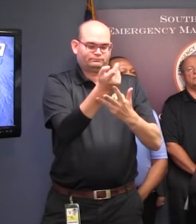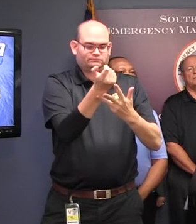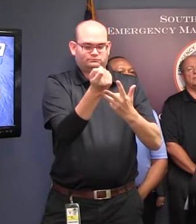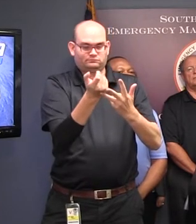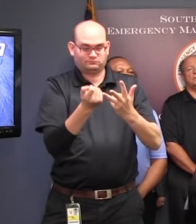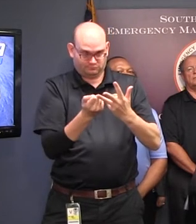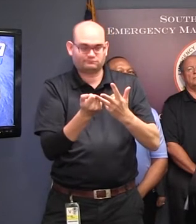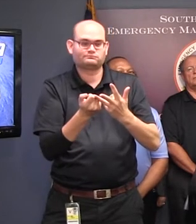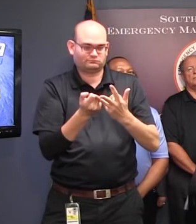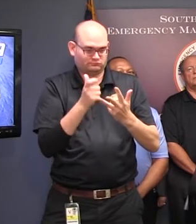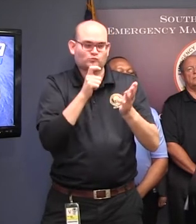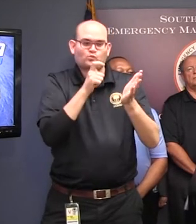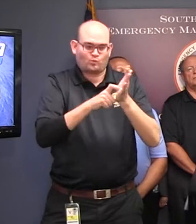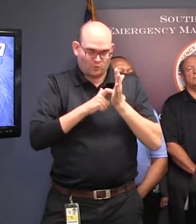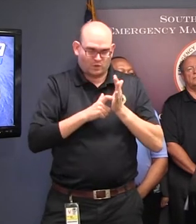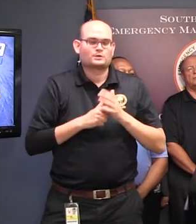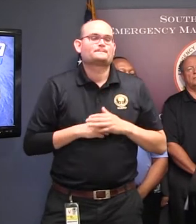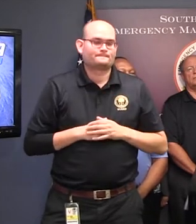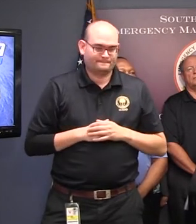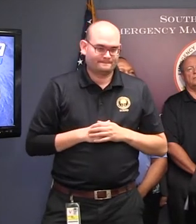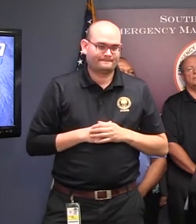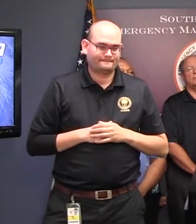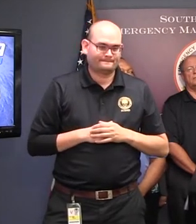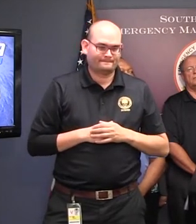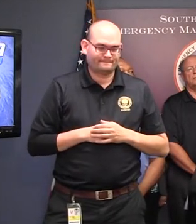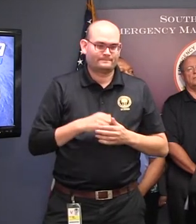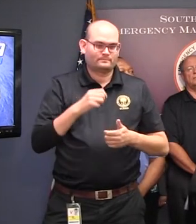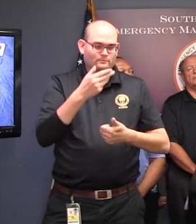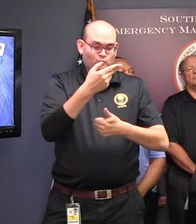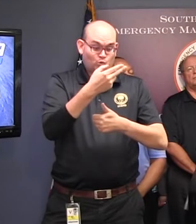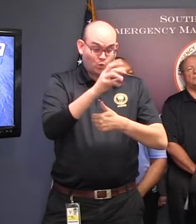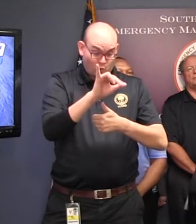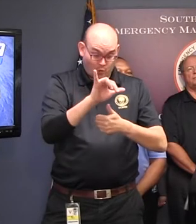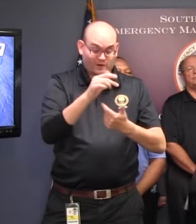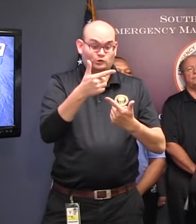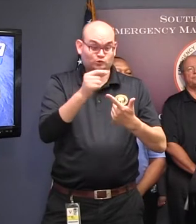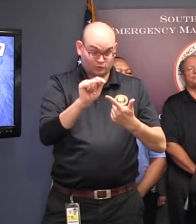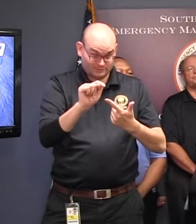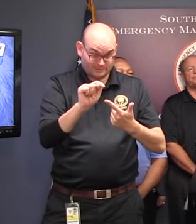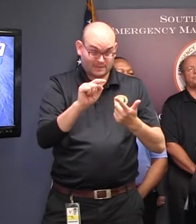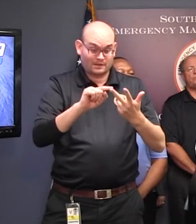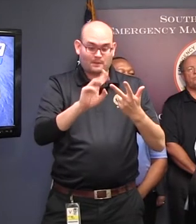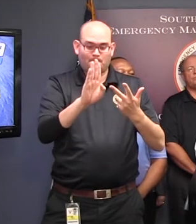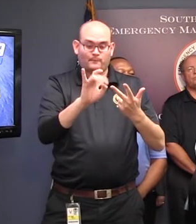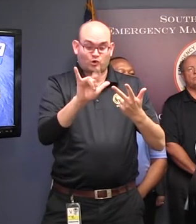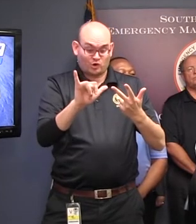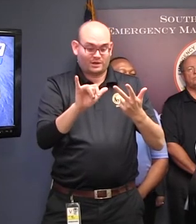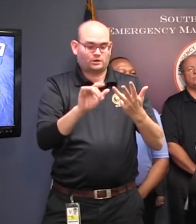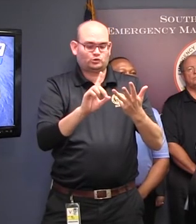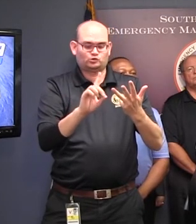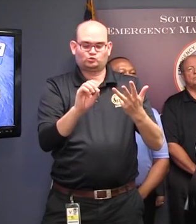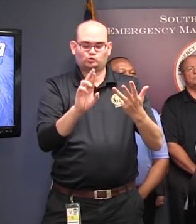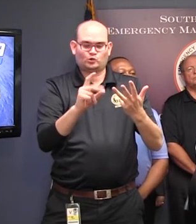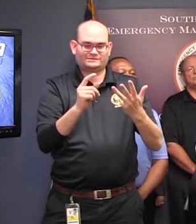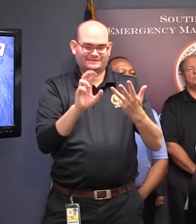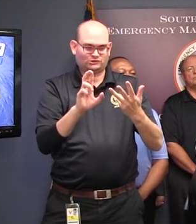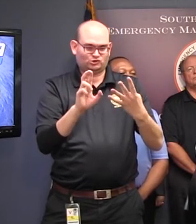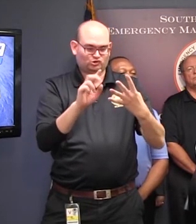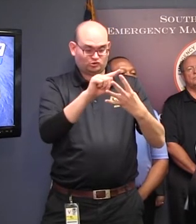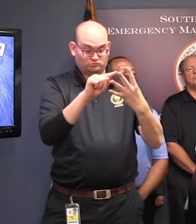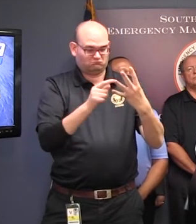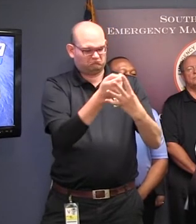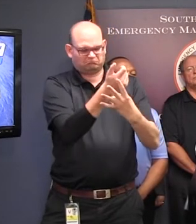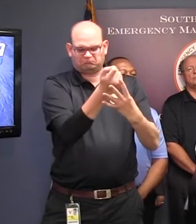Charleston, Berkeley, excuse me, Horee, Georgetown, Berkeley, Charleston, and Dorchester. It remains in full force and